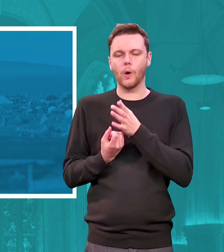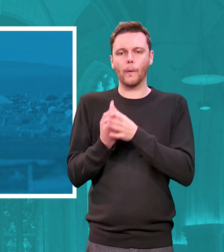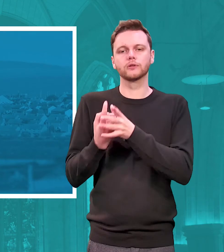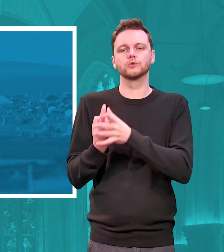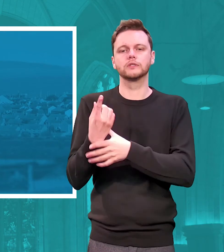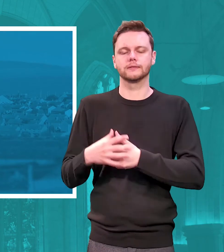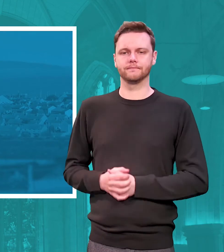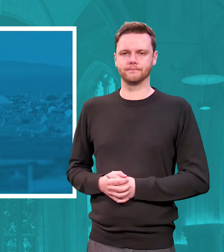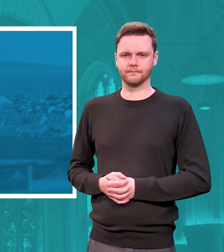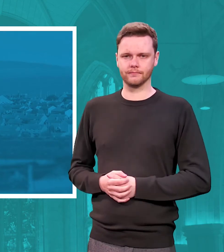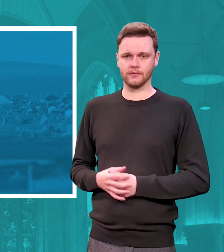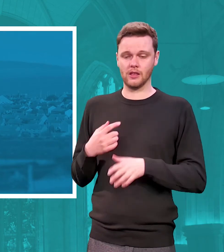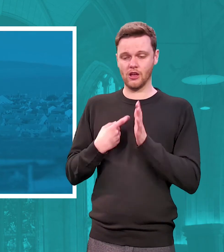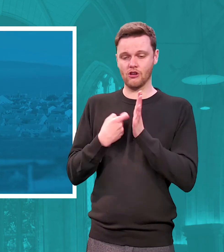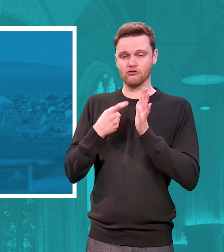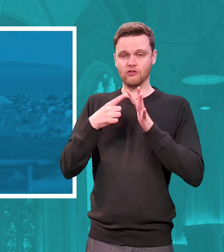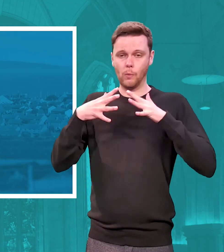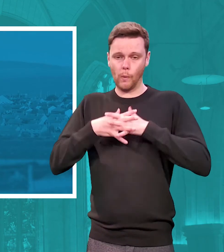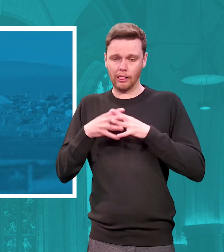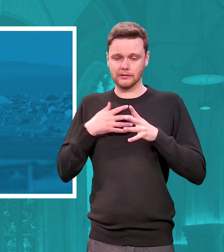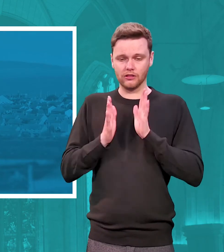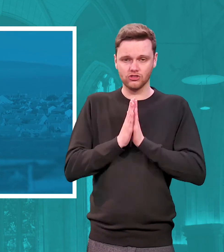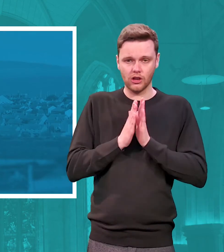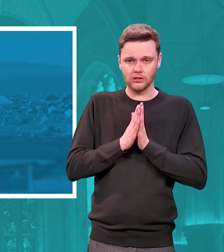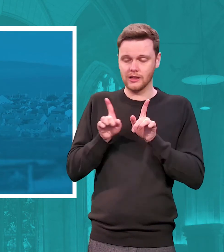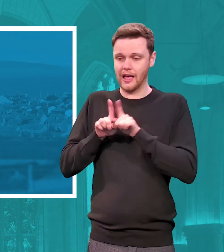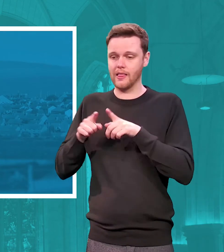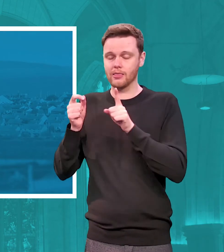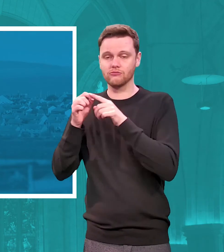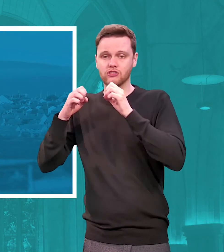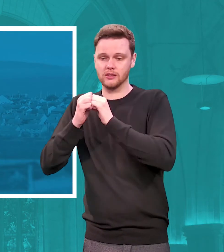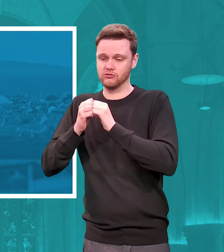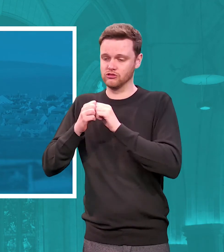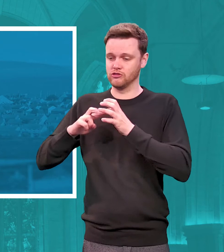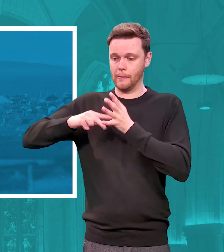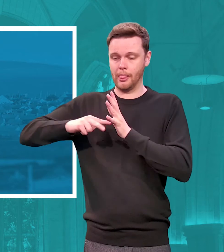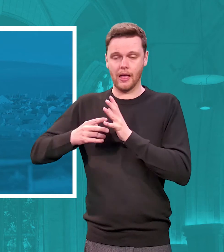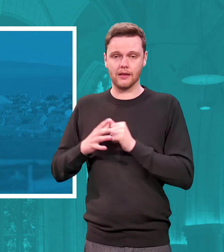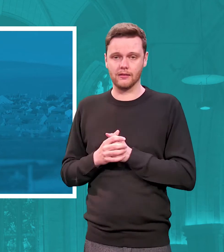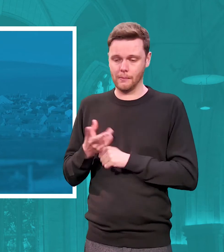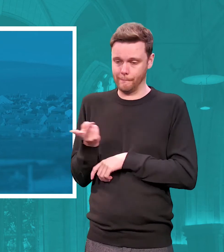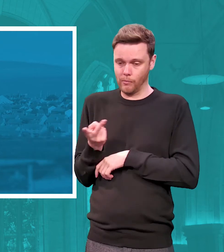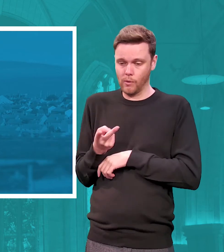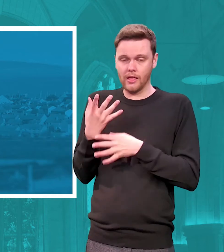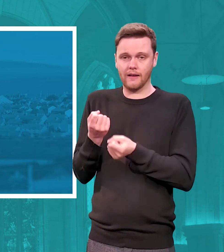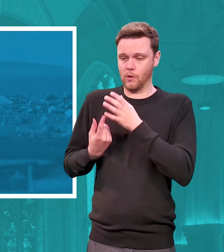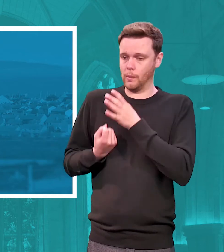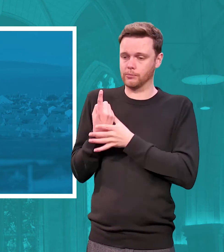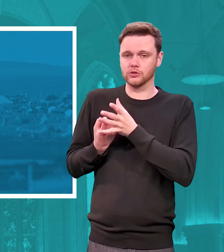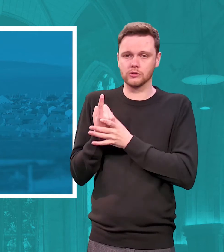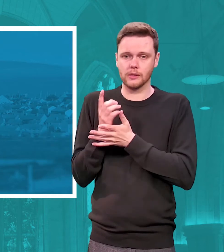both rewilding the church and the presbytery mission plan act present us with opportunities to be